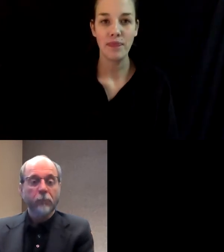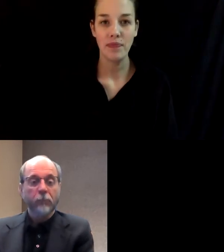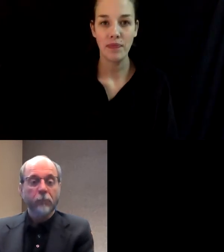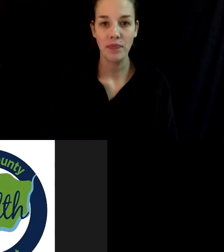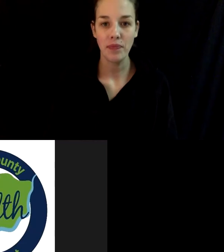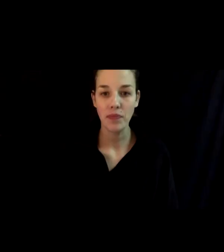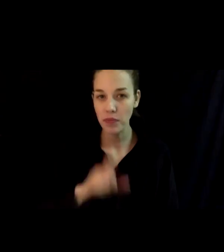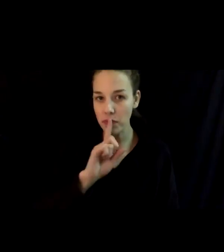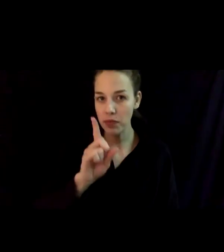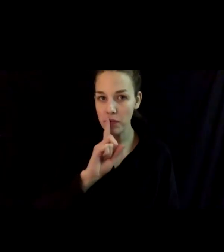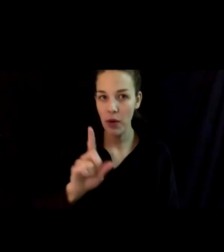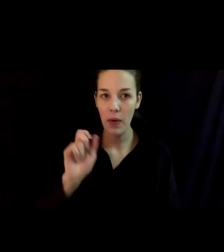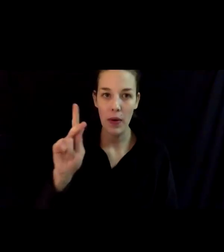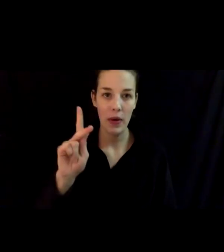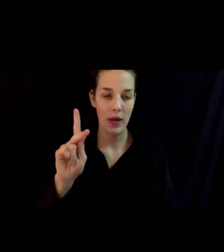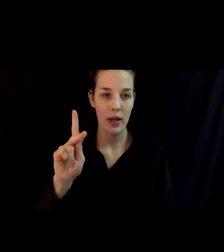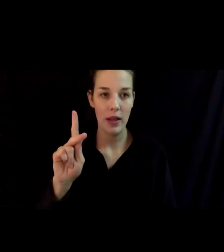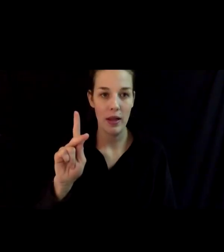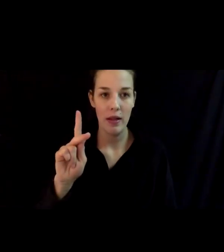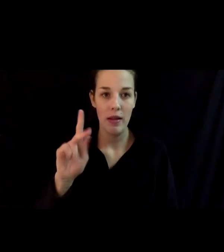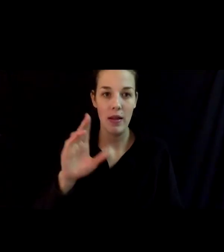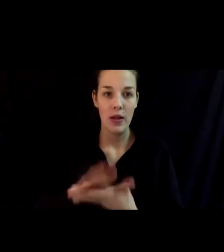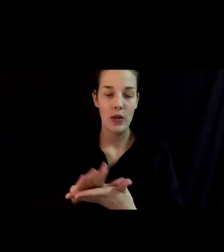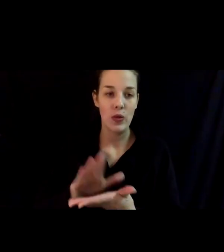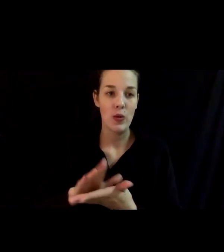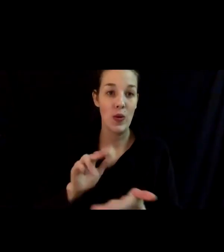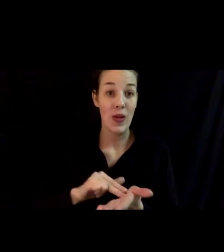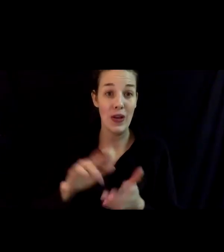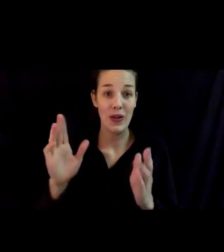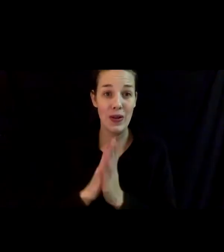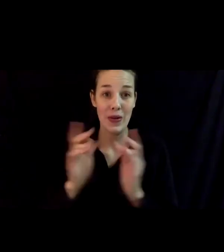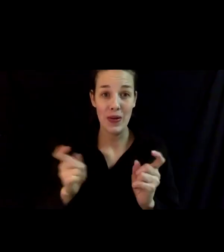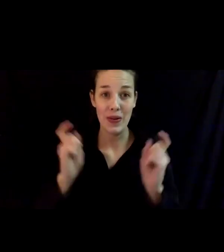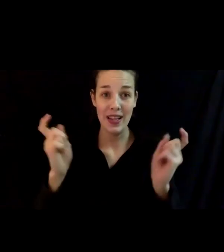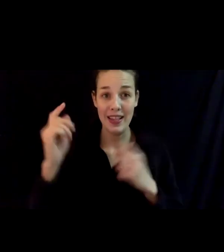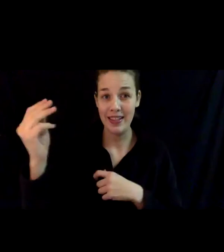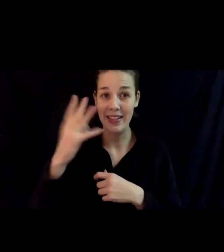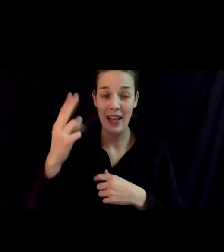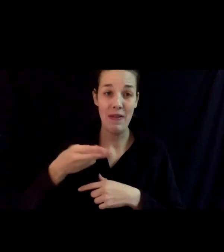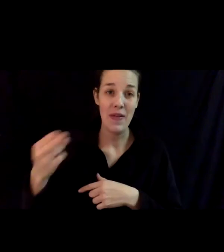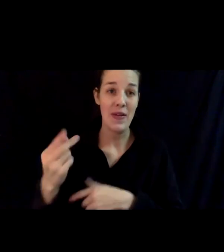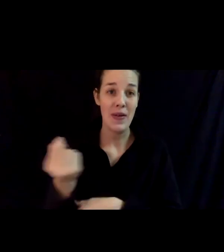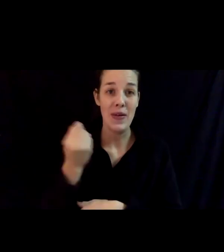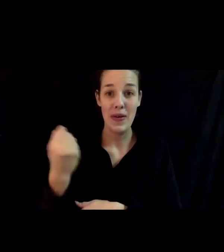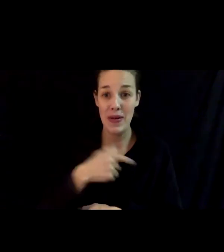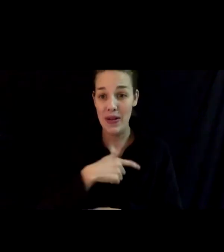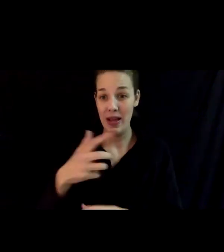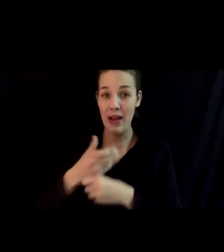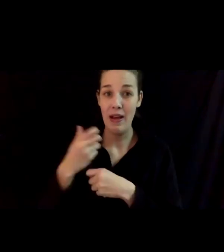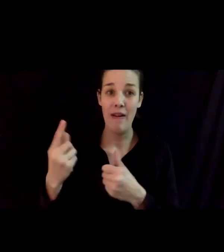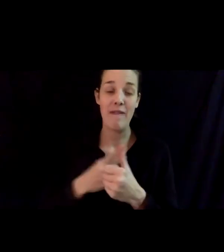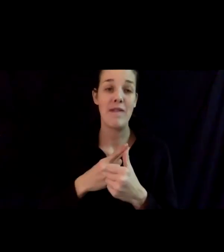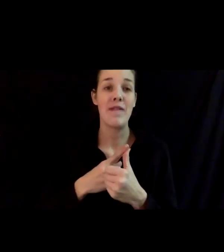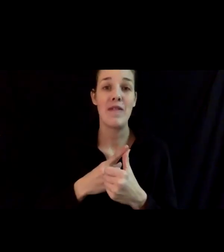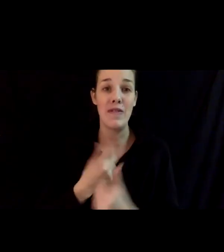Sure. A Moline school nurse was rejoicing on a sunny historic day Tuesday as she got her first dose